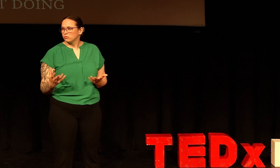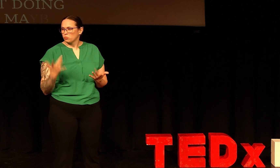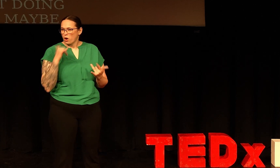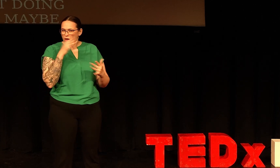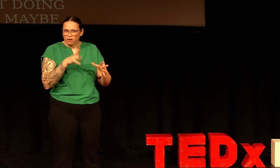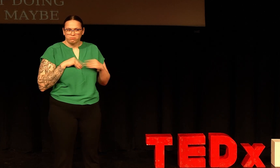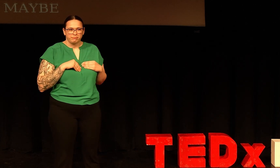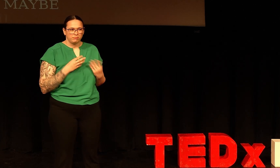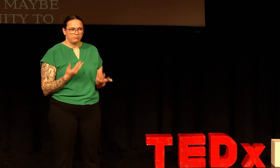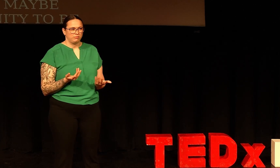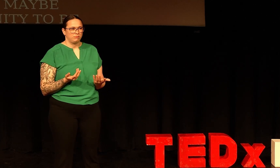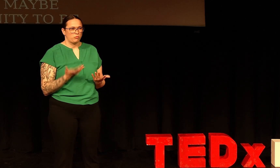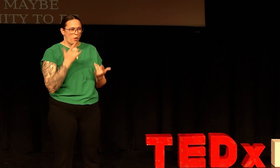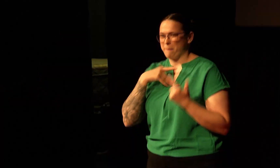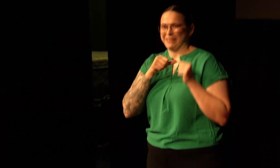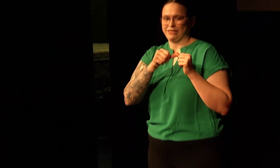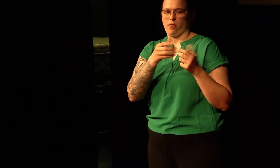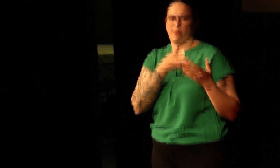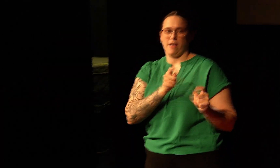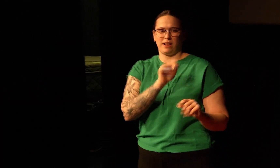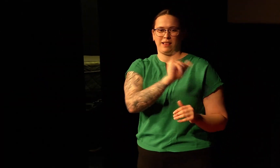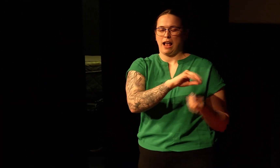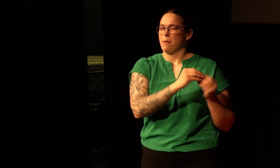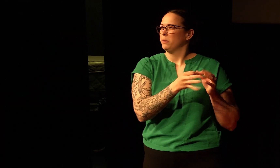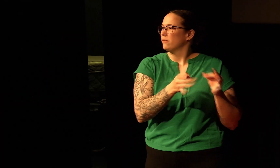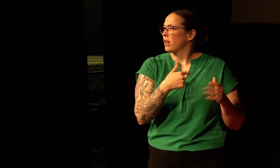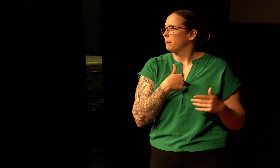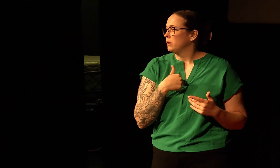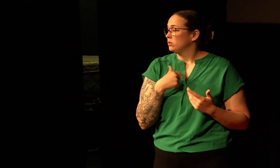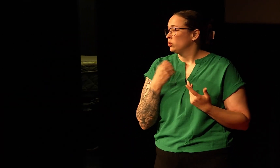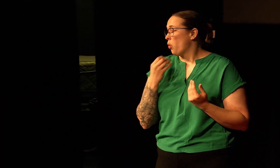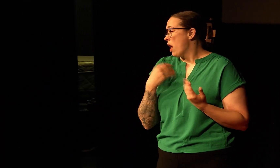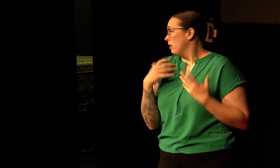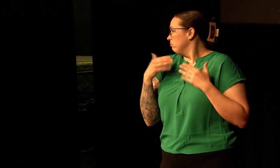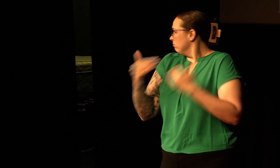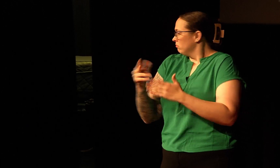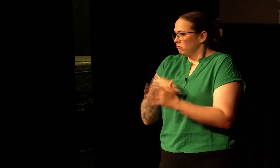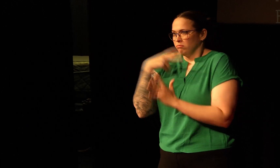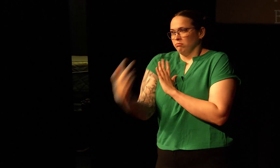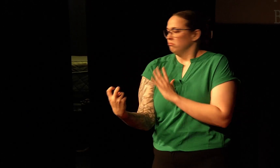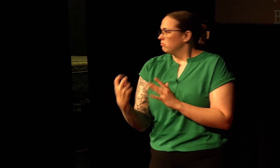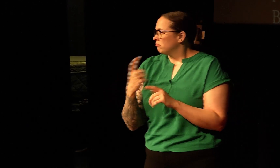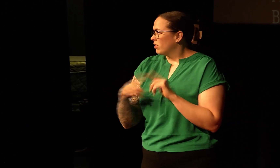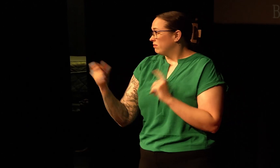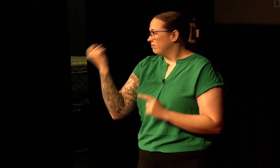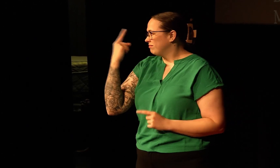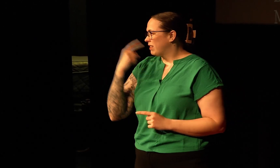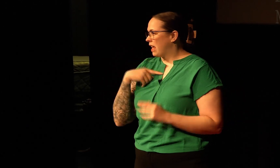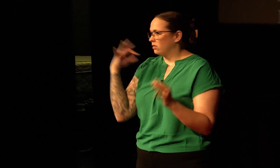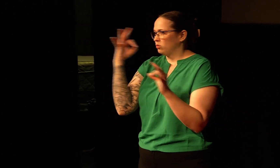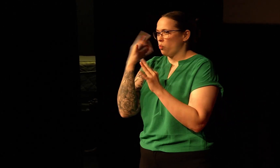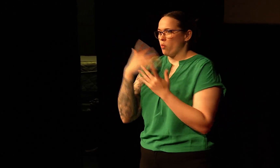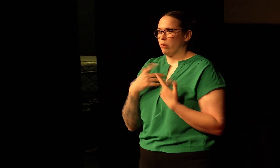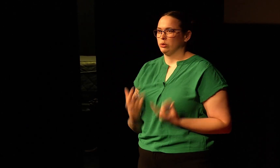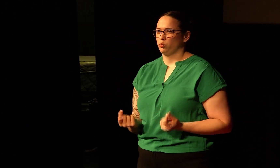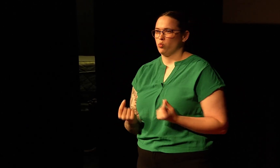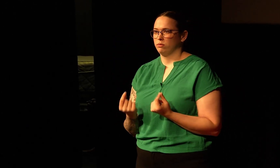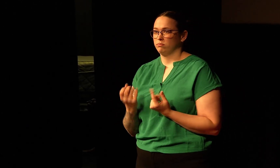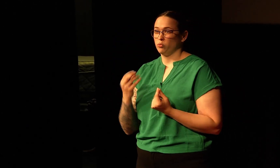just a deaf student. Why don't I accept something like that? Why am I letting this number define me? So I'm just going to immerse myself, but I had no idea what